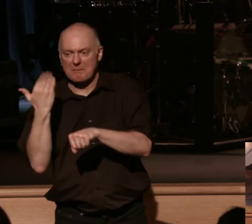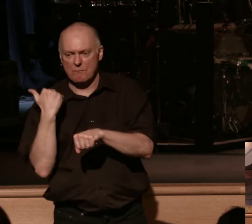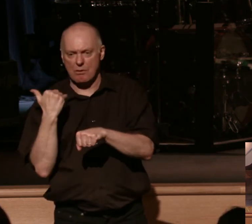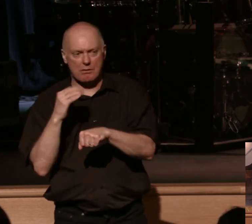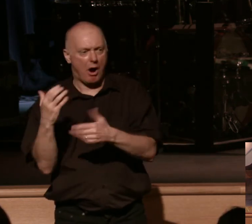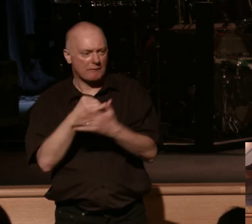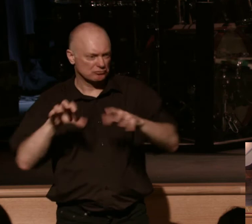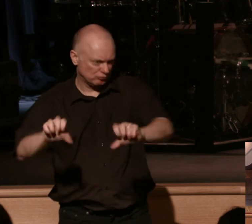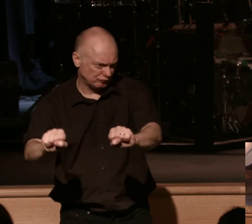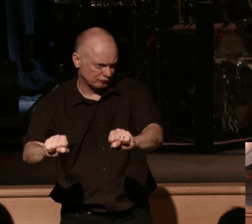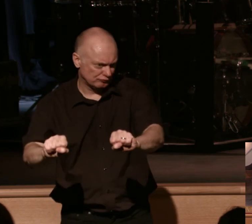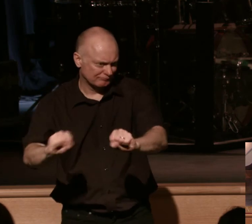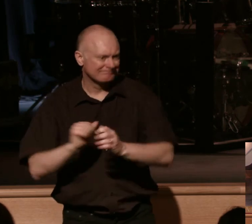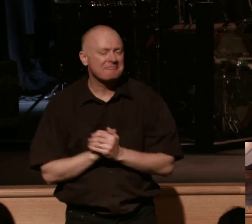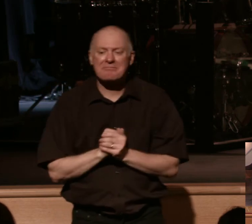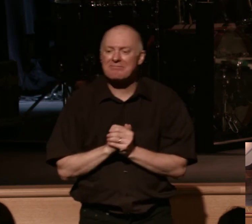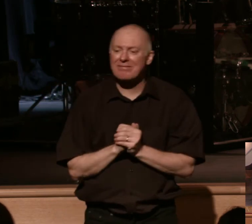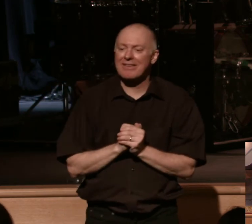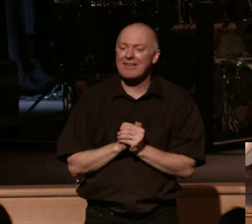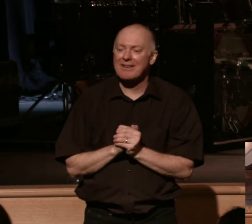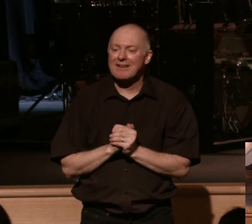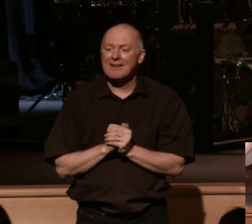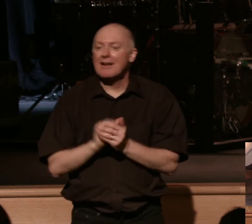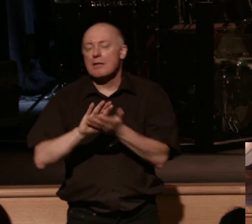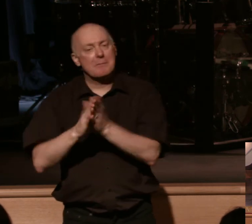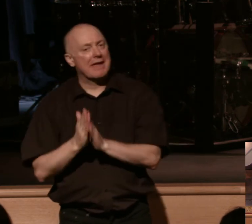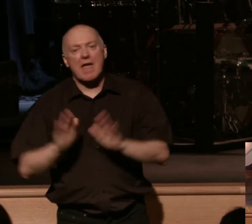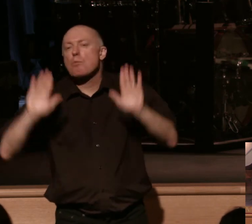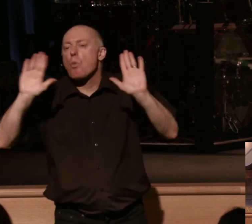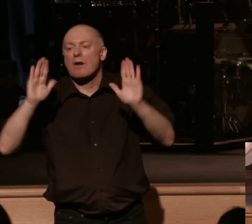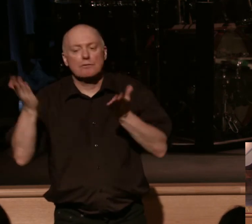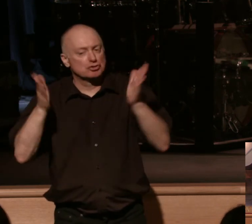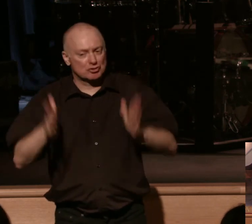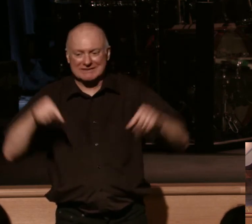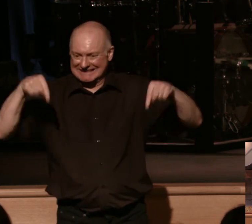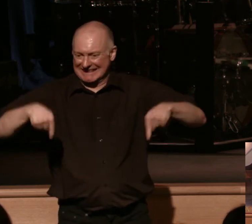and they became wonderful servants of Harvest Bible Chapel Oakville